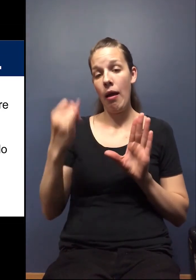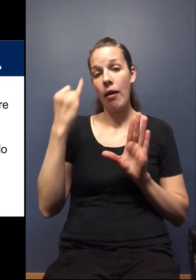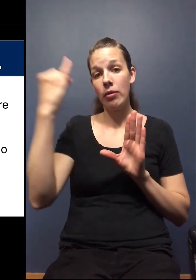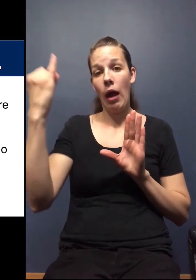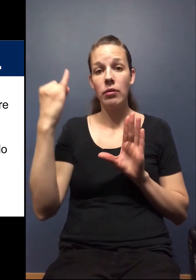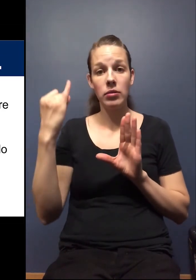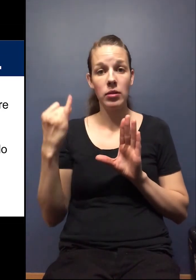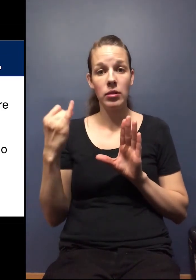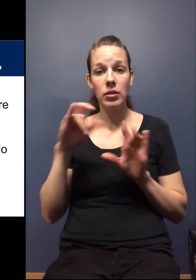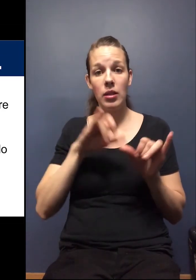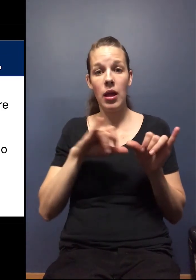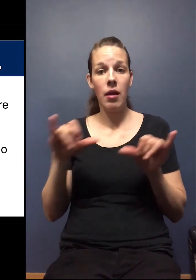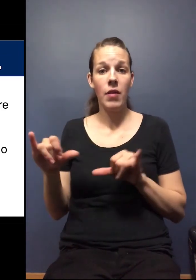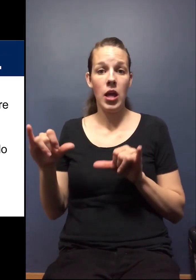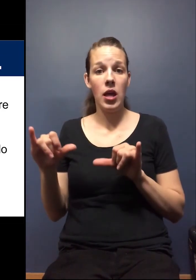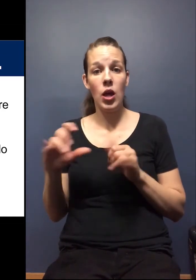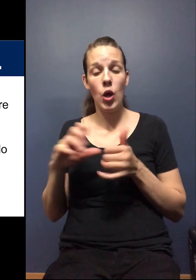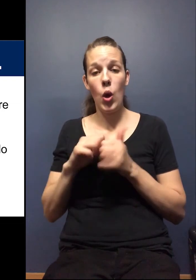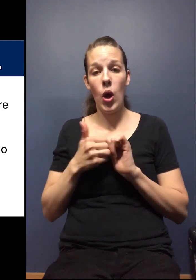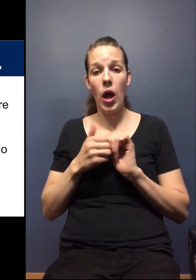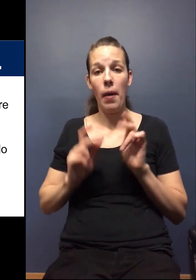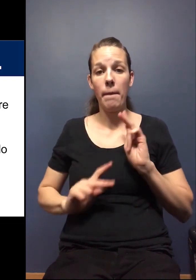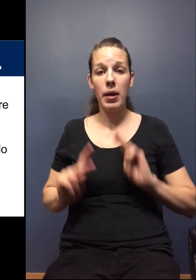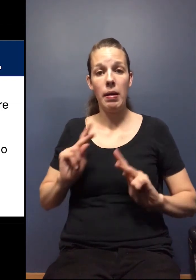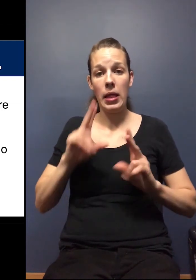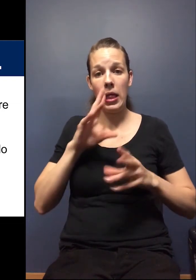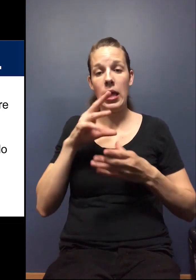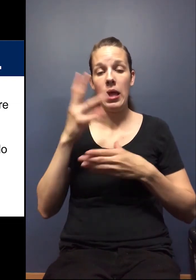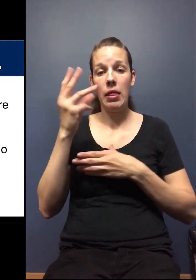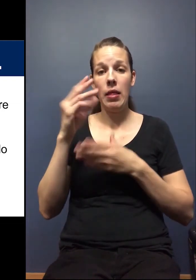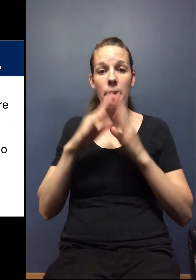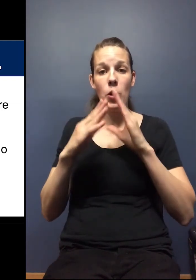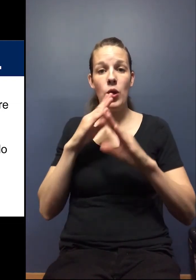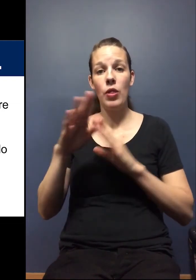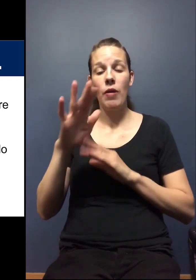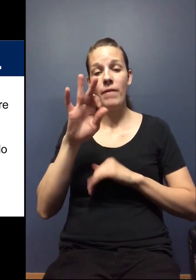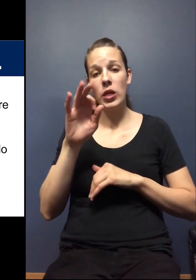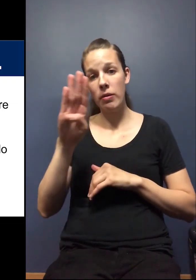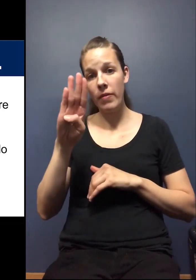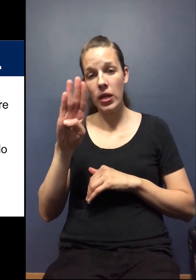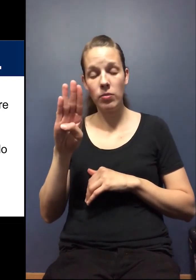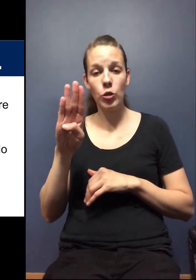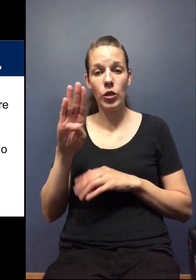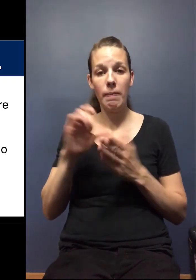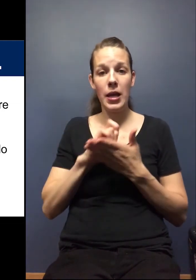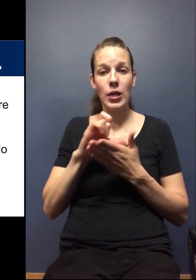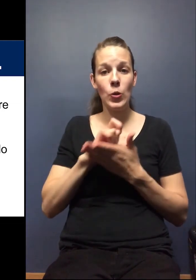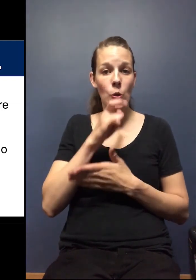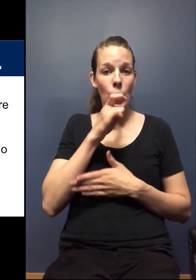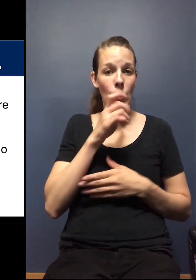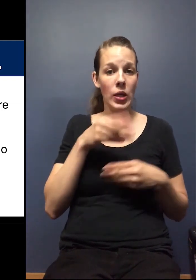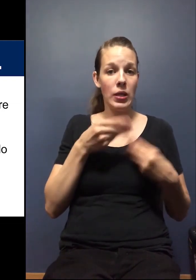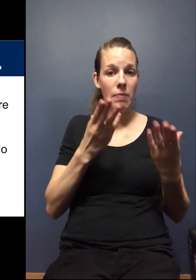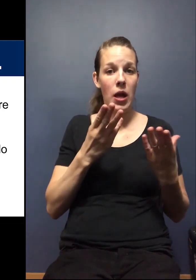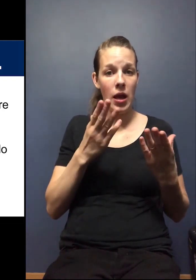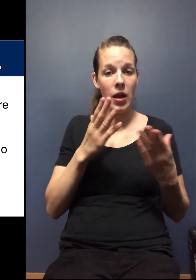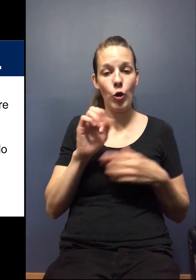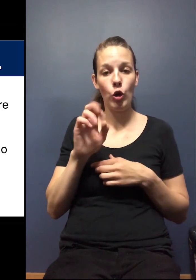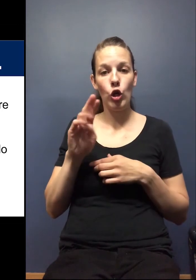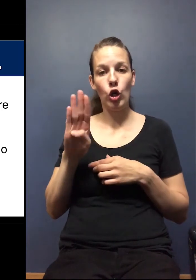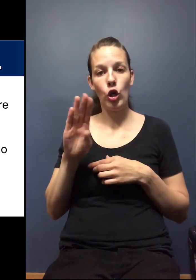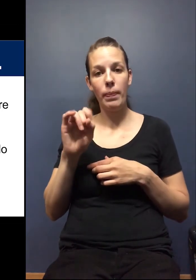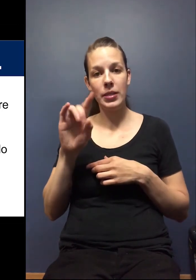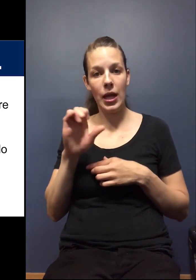idea of similarly how folks, um, in the community on their Facebook or on the Facebook page, having who is providing curbside